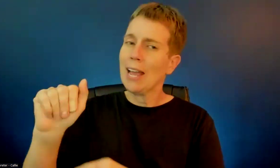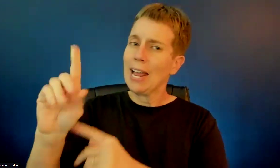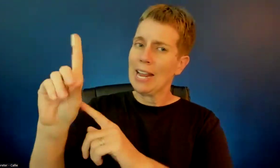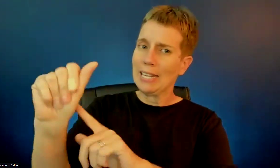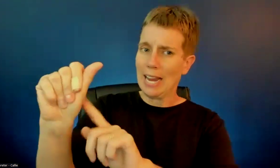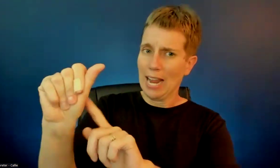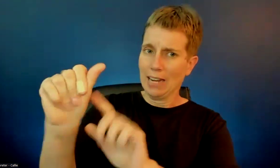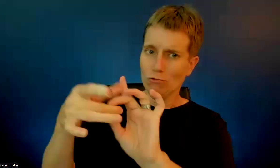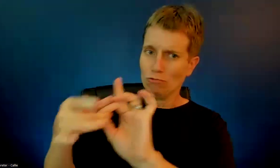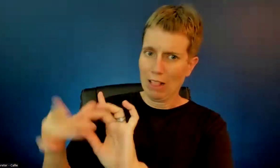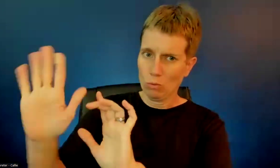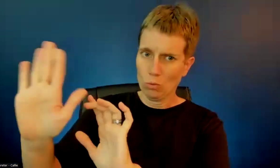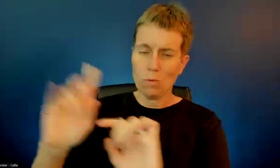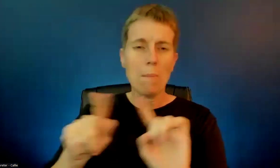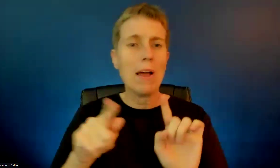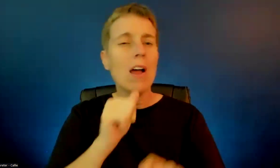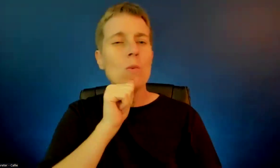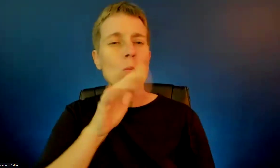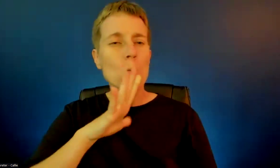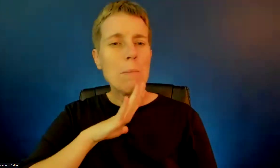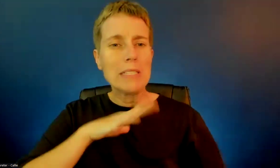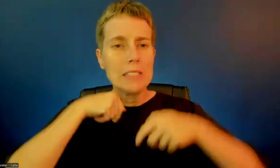but it's a woman's march.